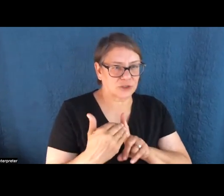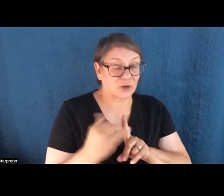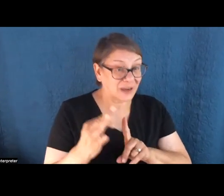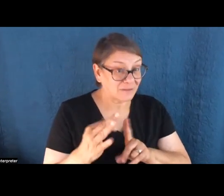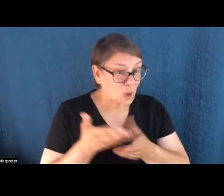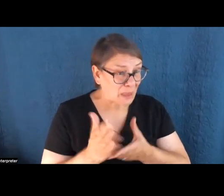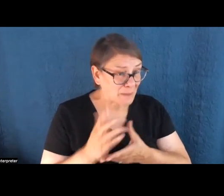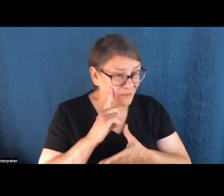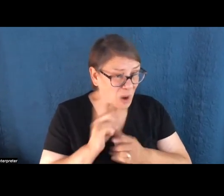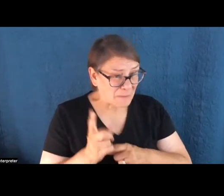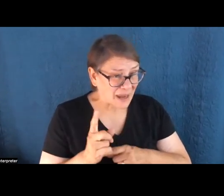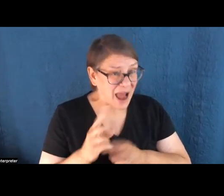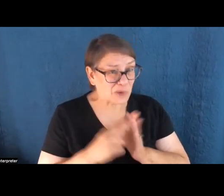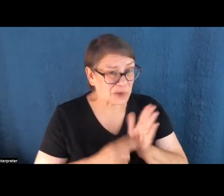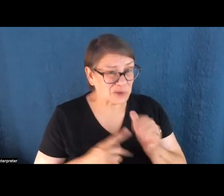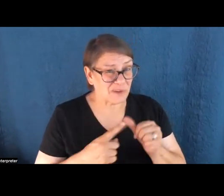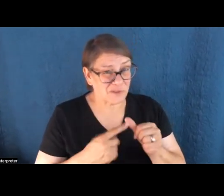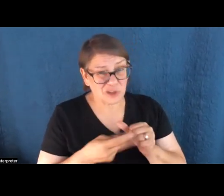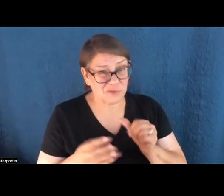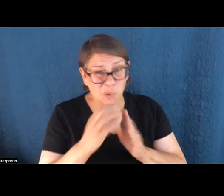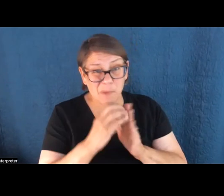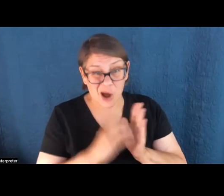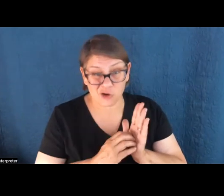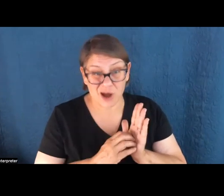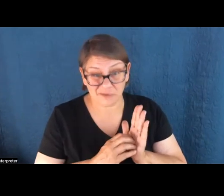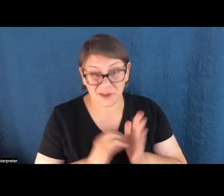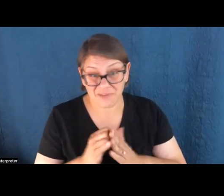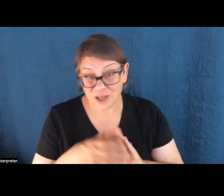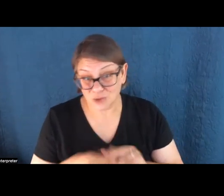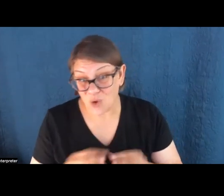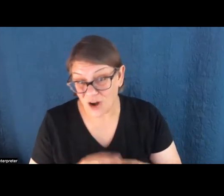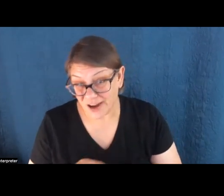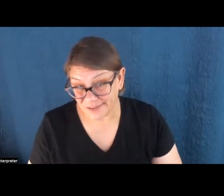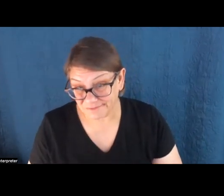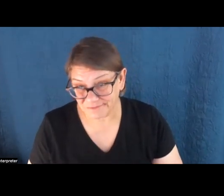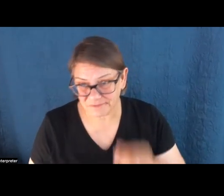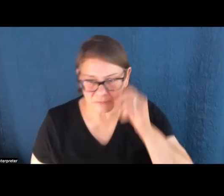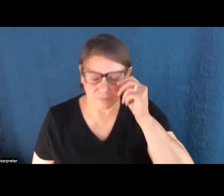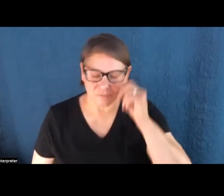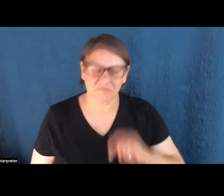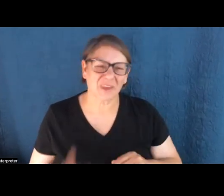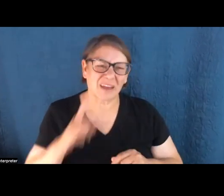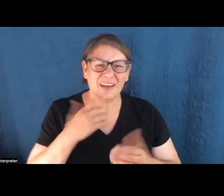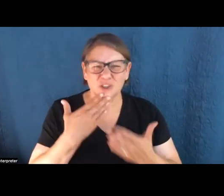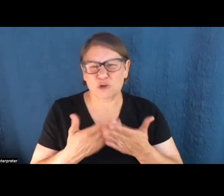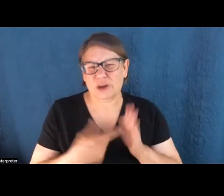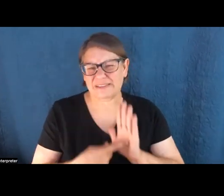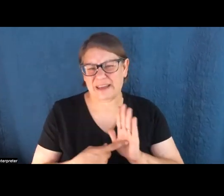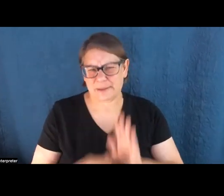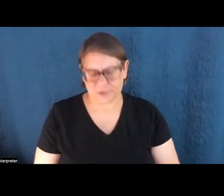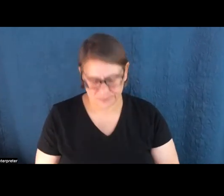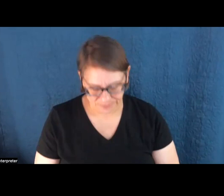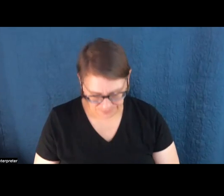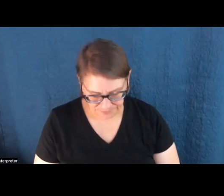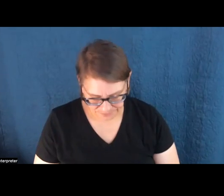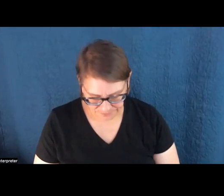me again for a minute here, I just want to read you the first couple of paragraphs of that story, which I think are a pretty good example of the kind of, you know, bringing everything together that I'm trying